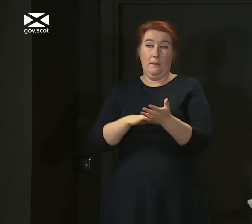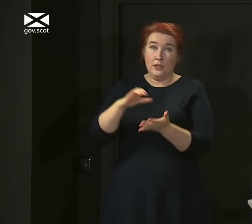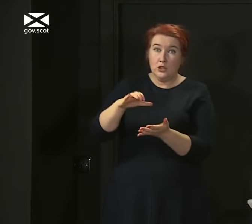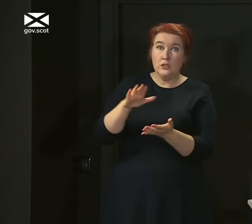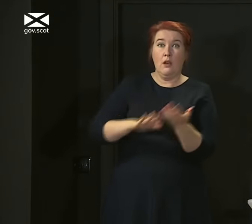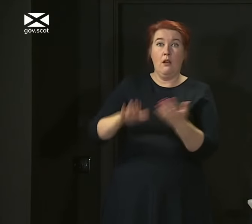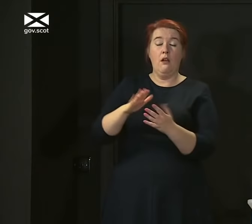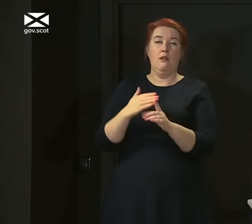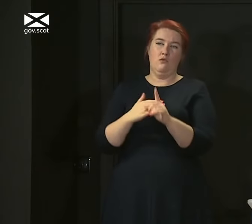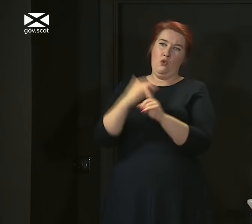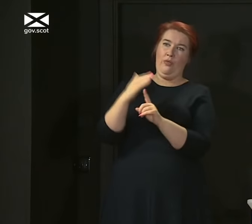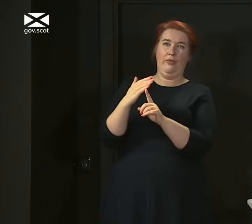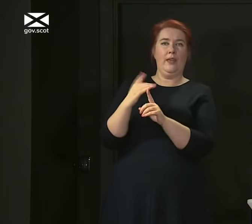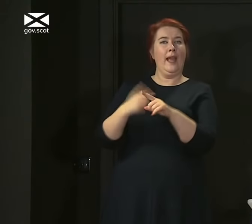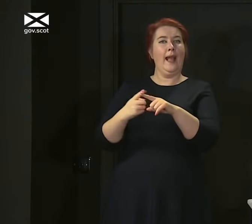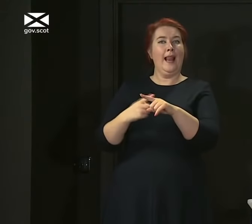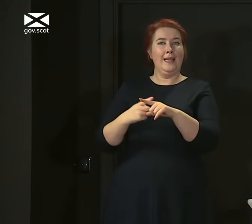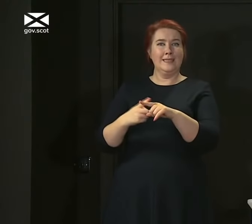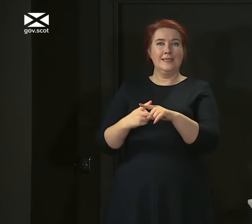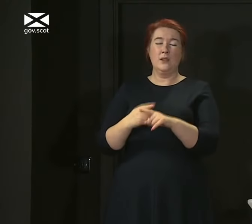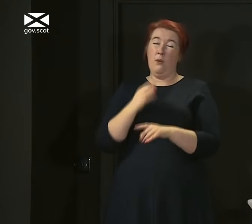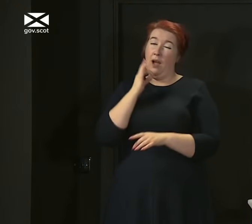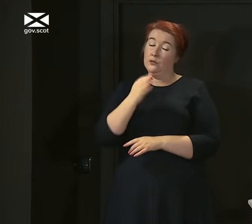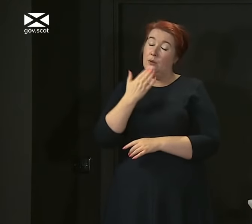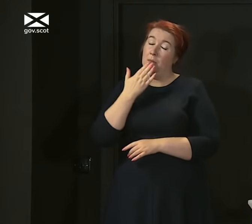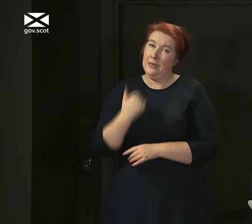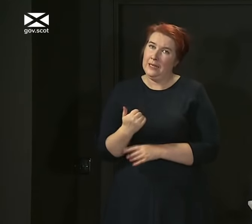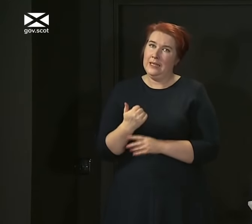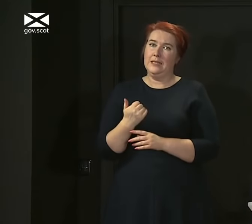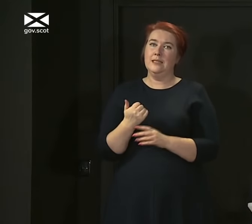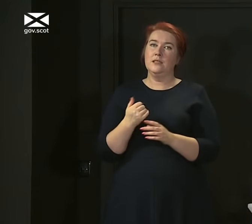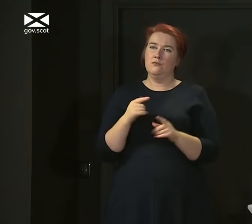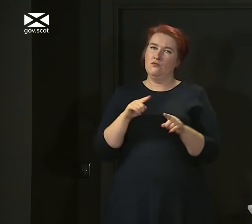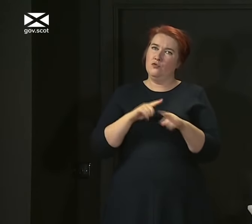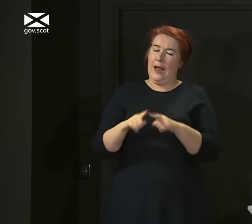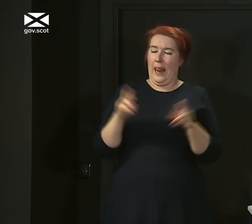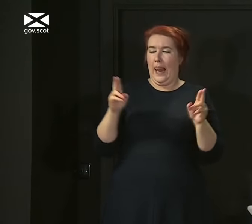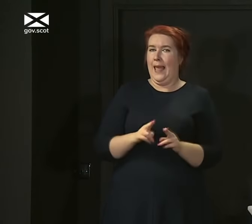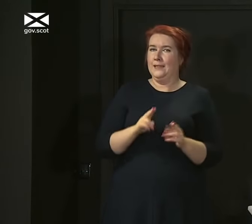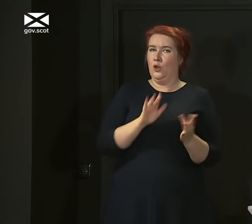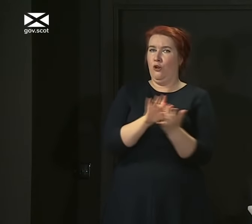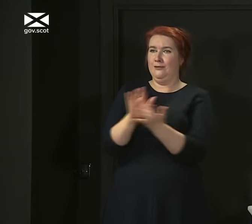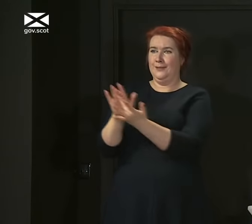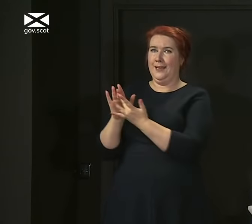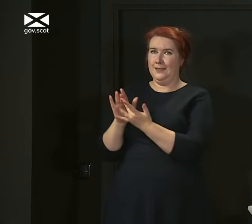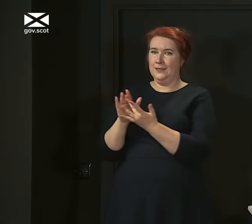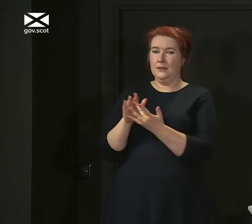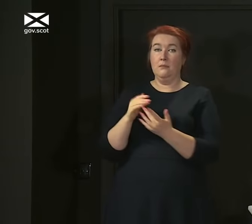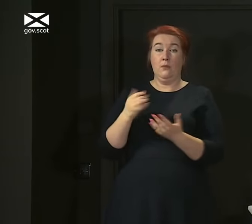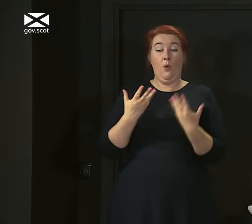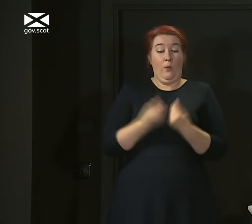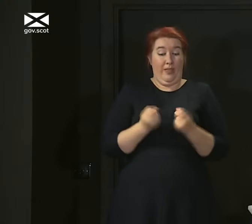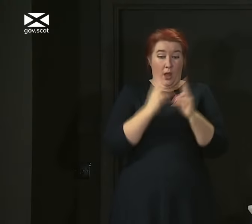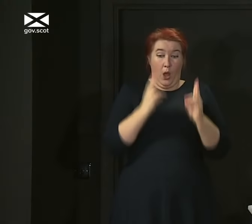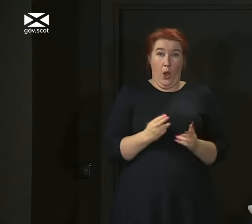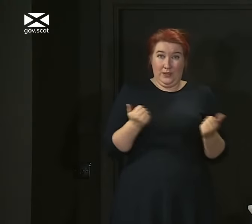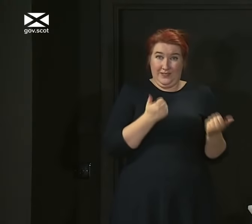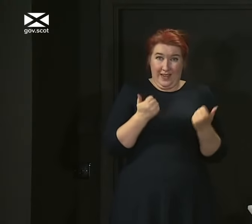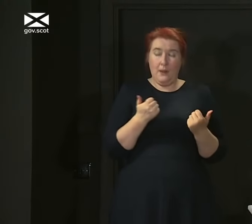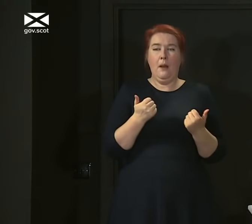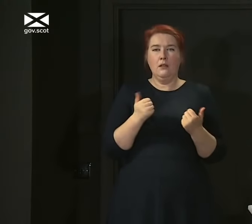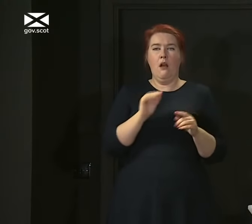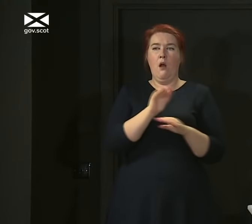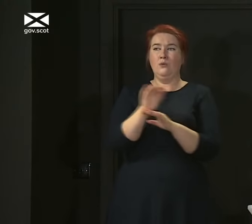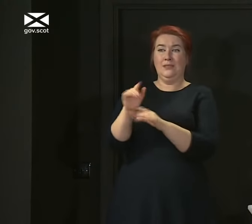of the north of England, we are asking you to minimise your contact with people outside of your own household for